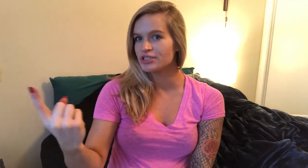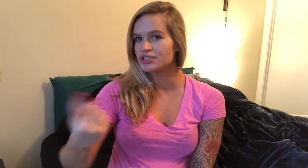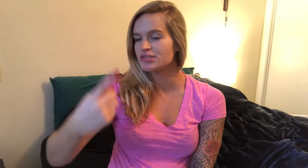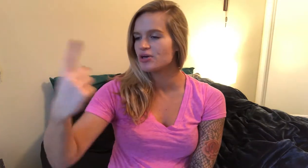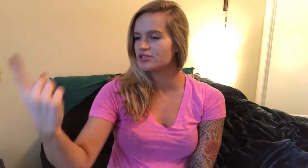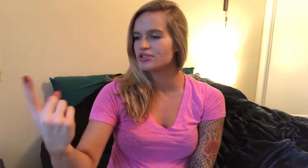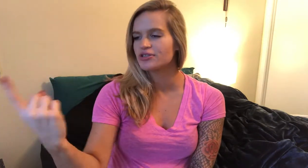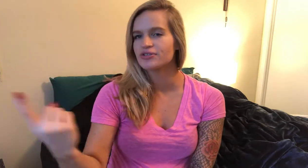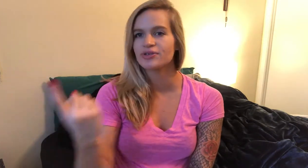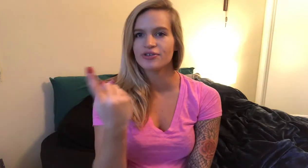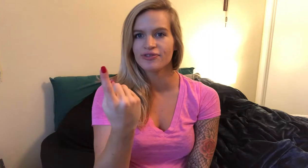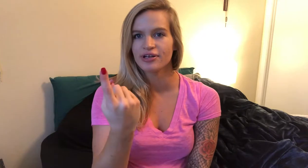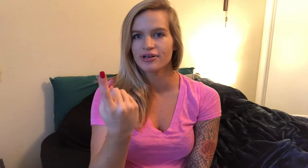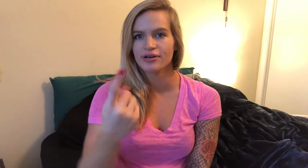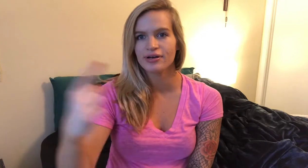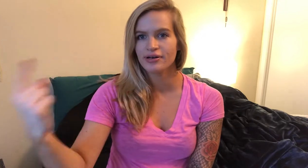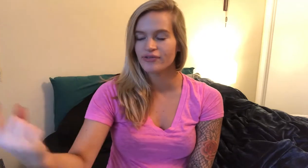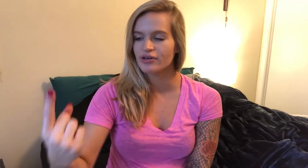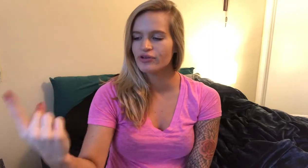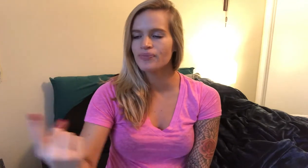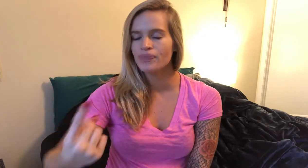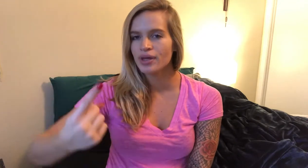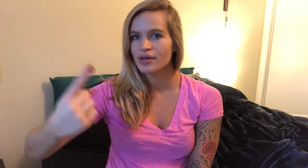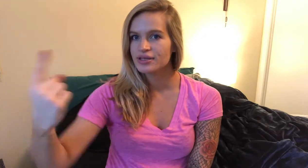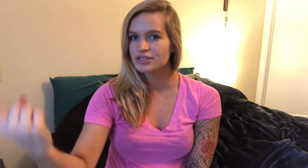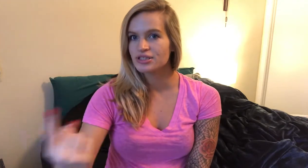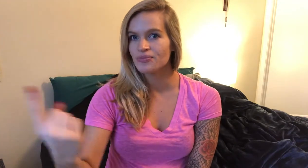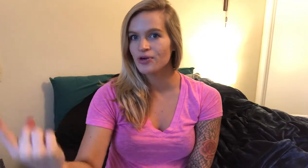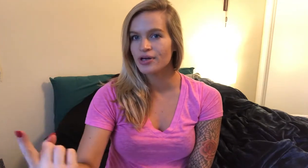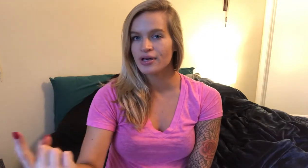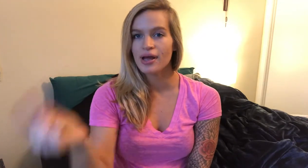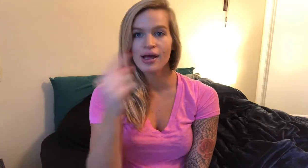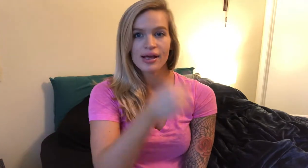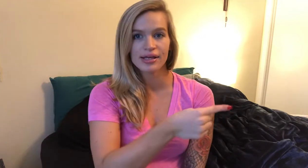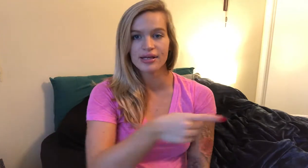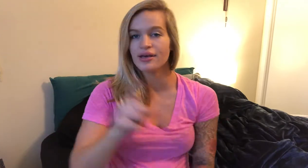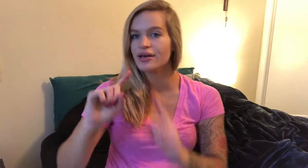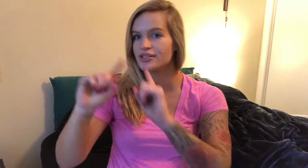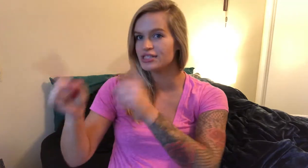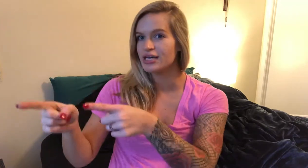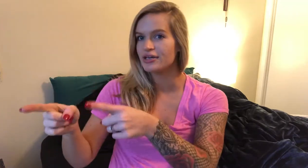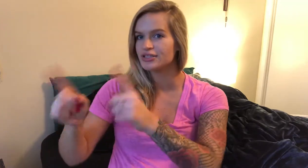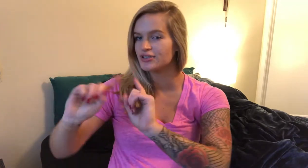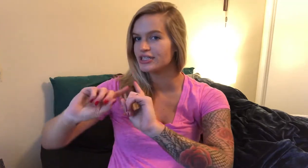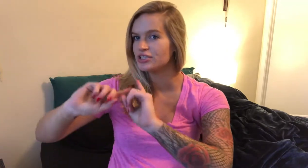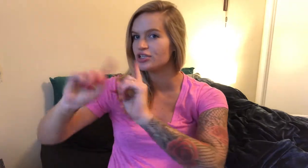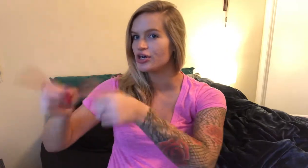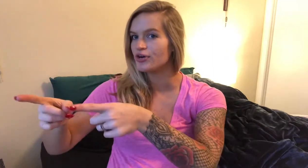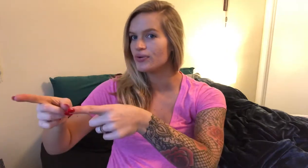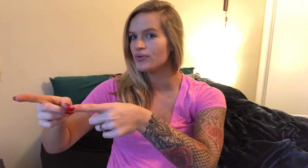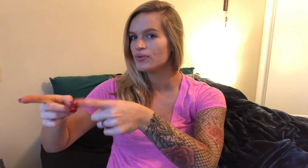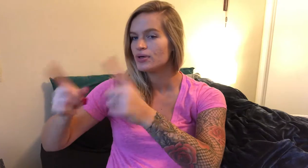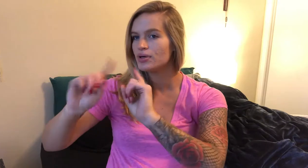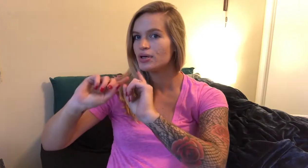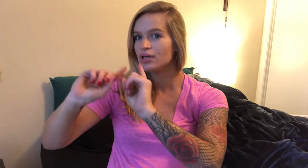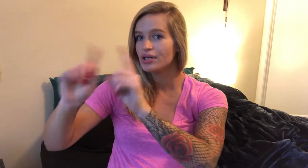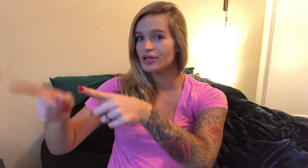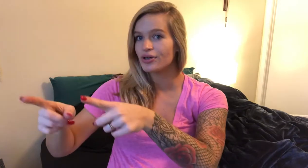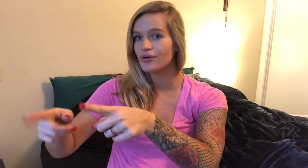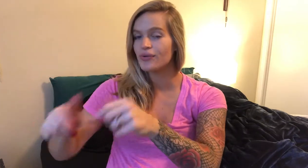just small circles with your finger in front of you someone he could take so I did go he could go